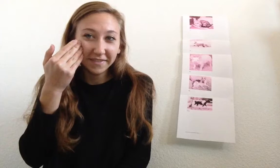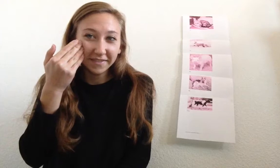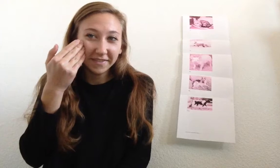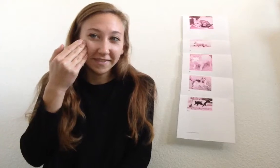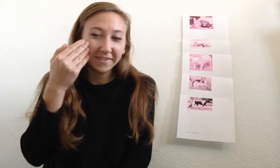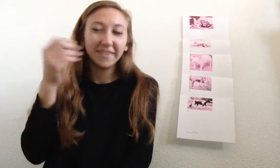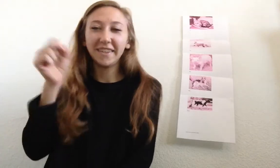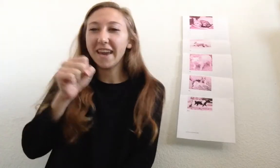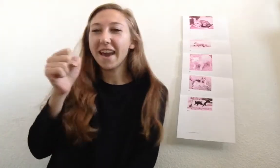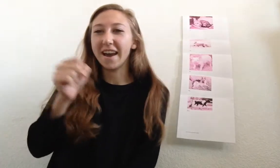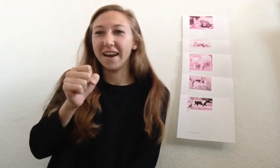Yeah.